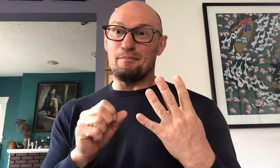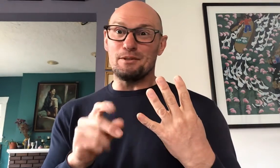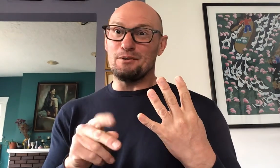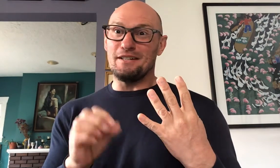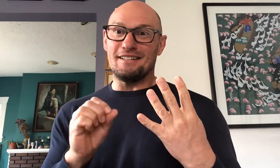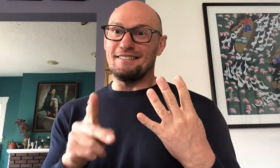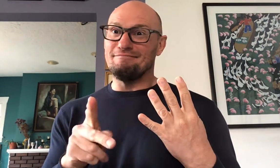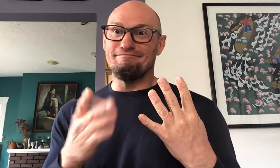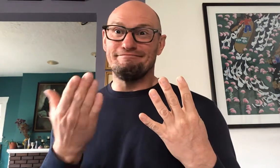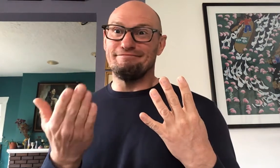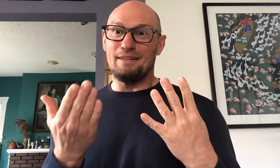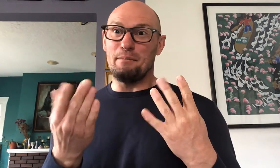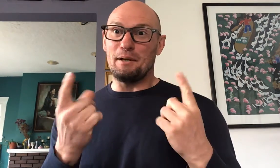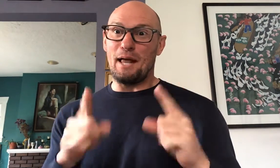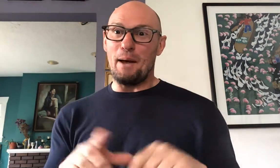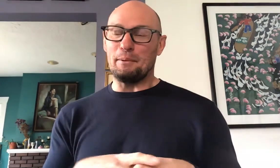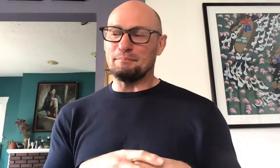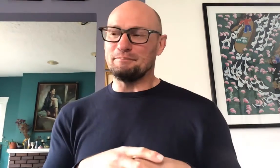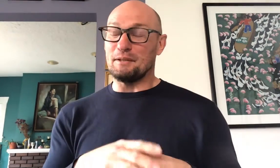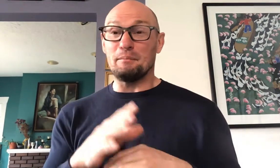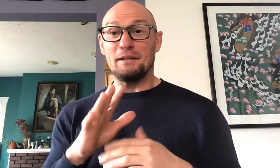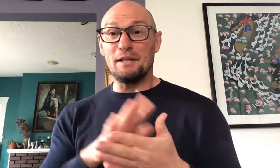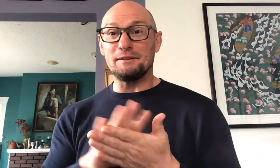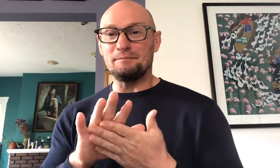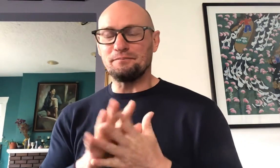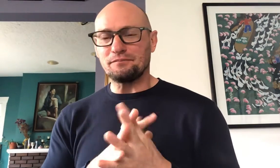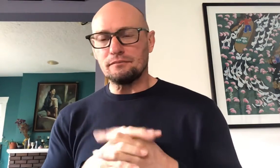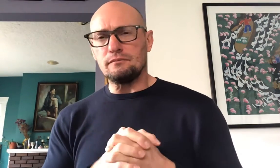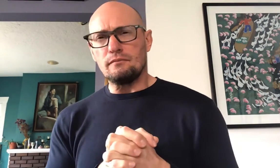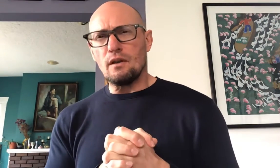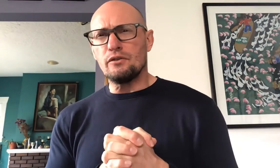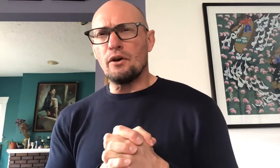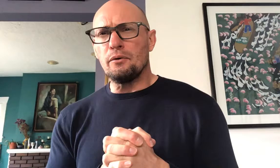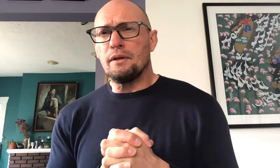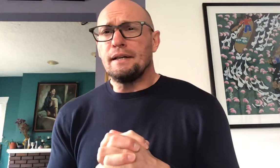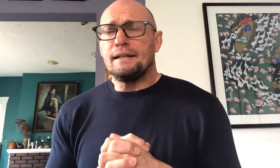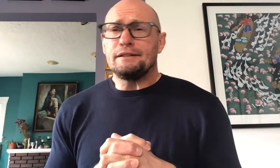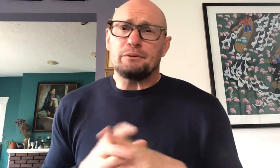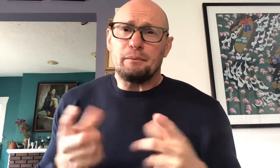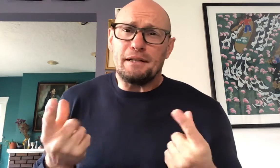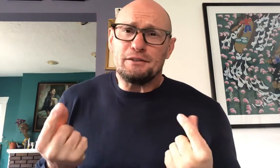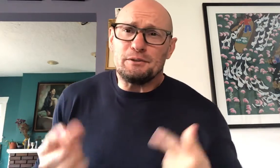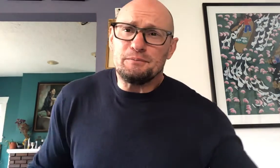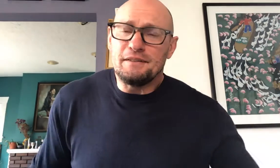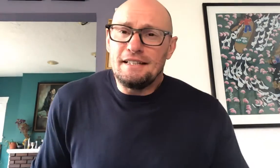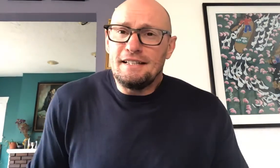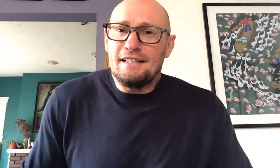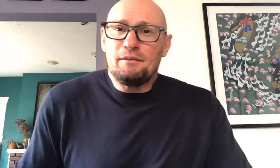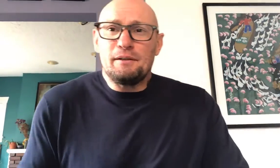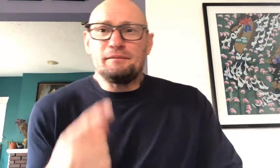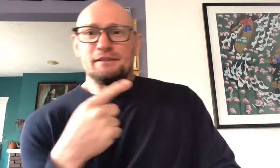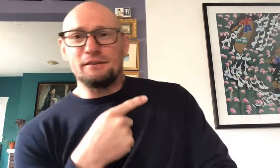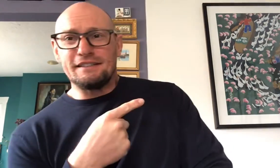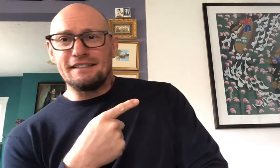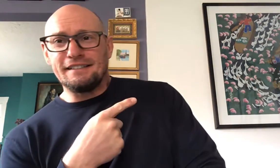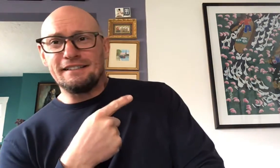the opportunity maybe it'll happen it'll be nice so that's what I plan to do anyway as you can see